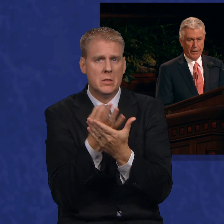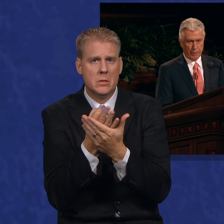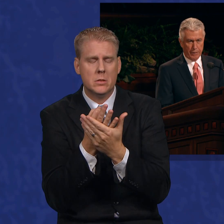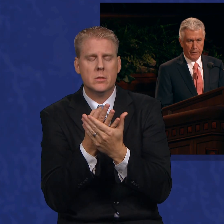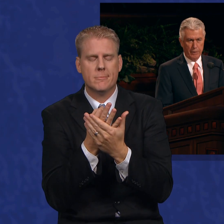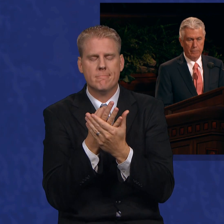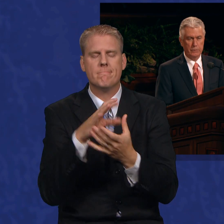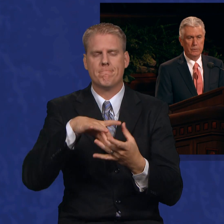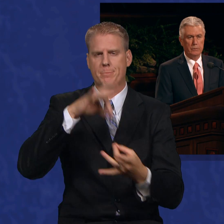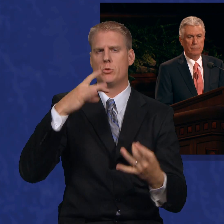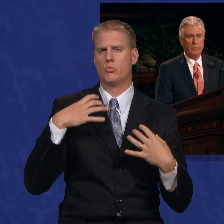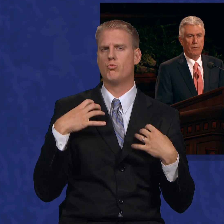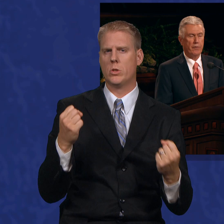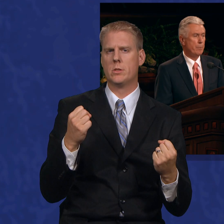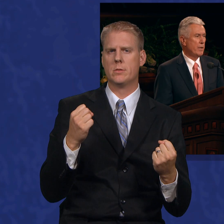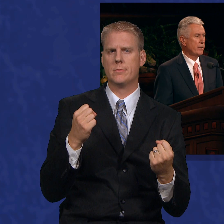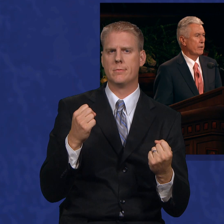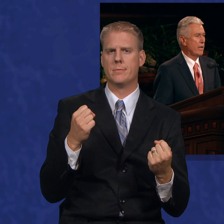strength.